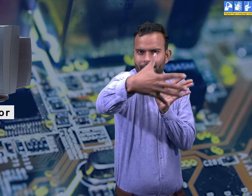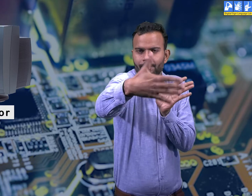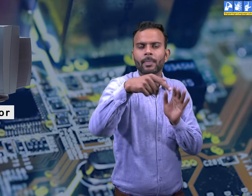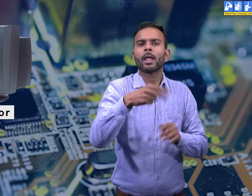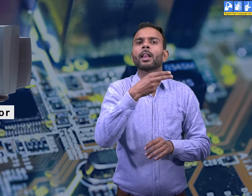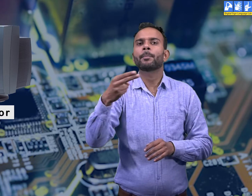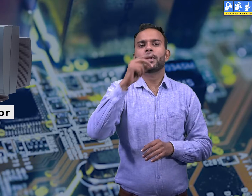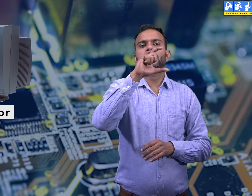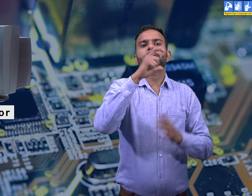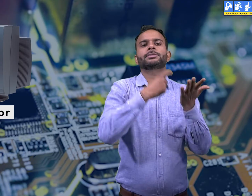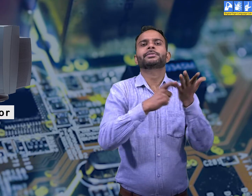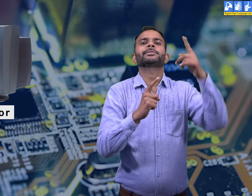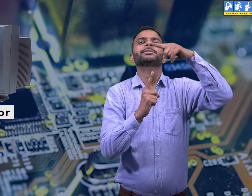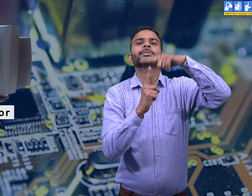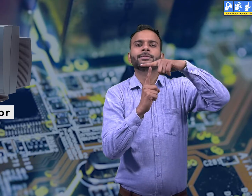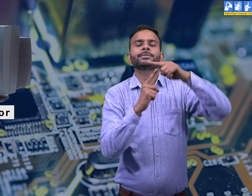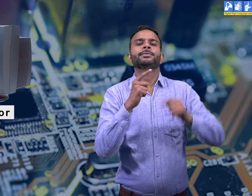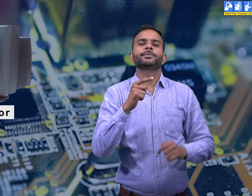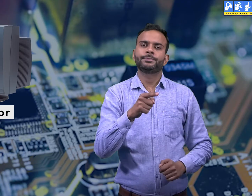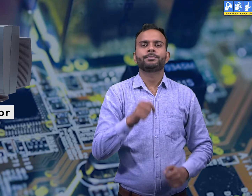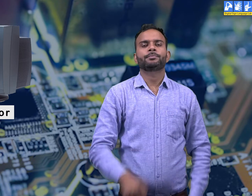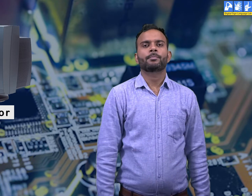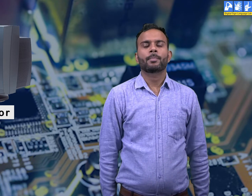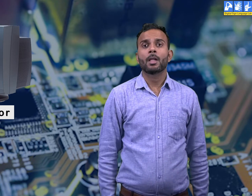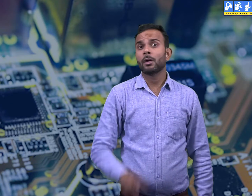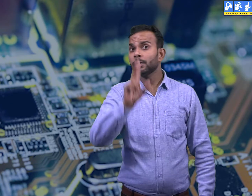as the oldest form and is wider in shape.